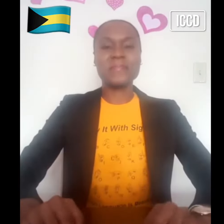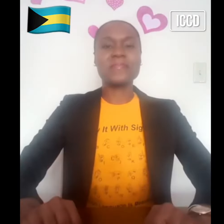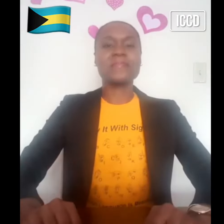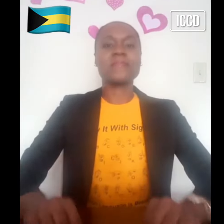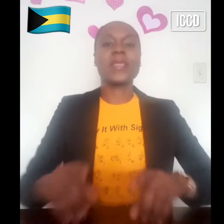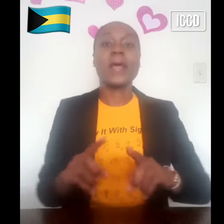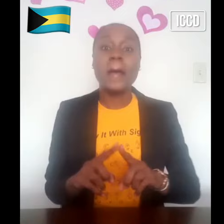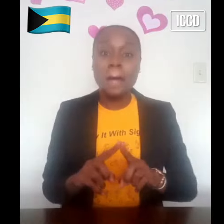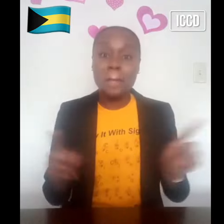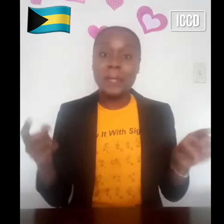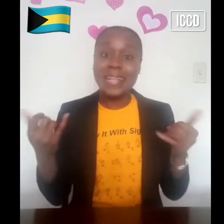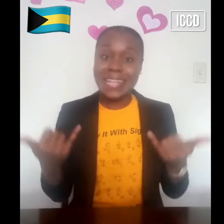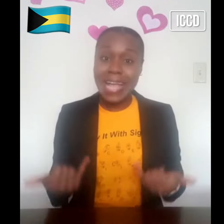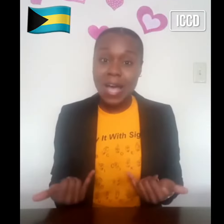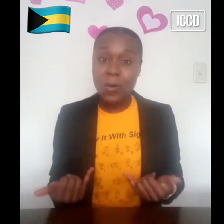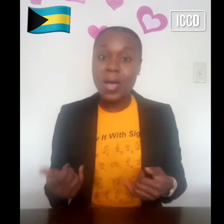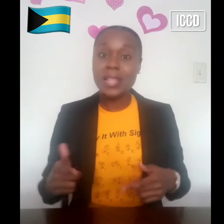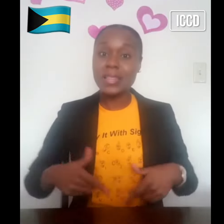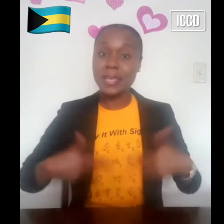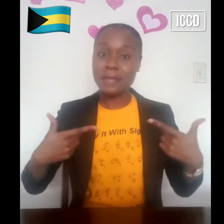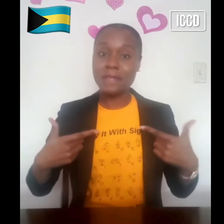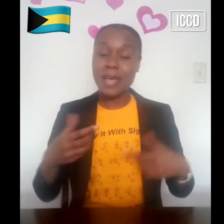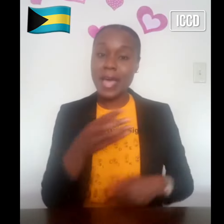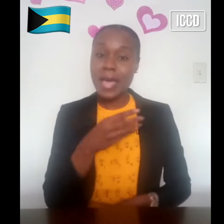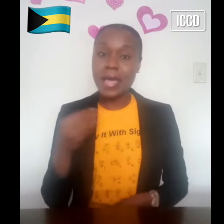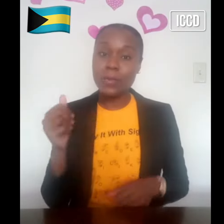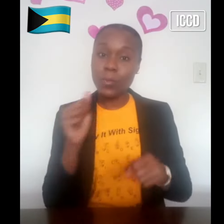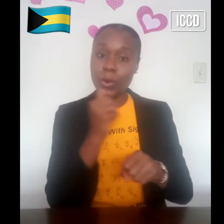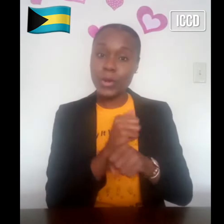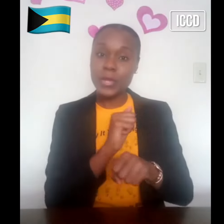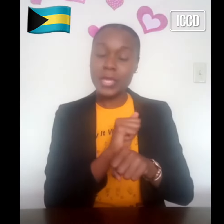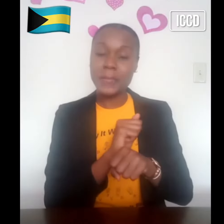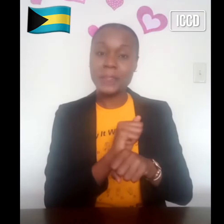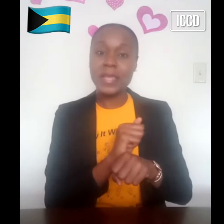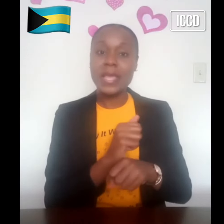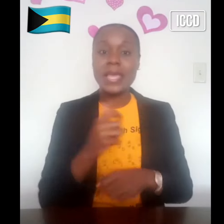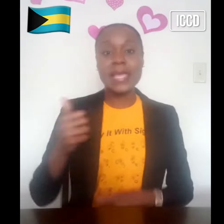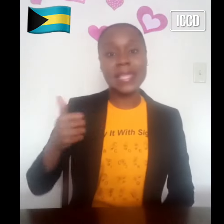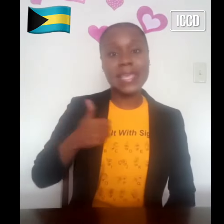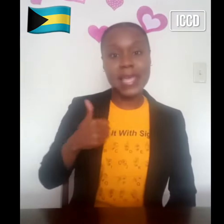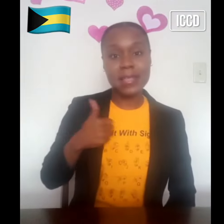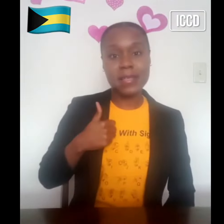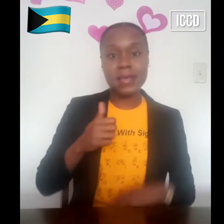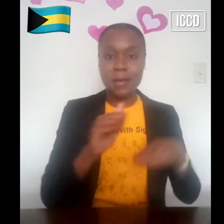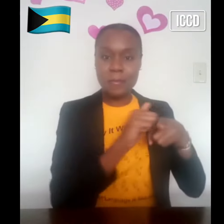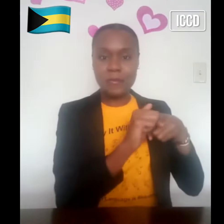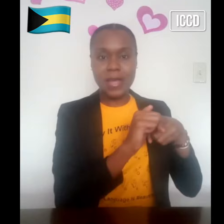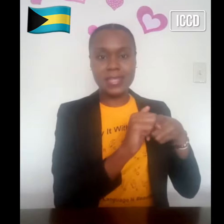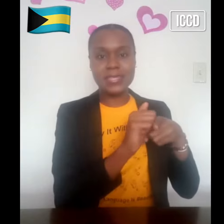But now live and work in Canada practicing